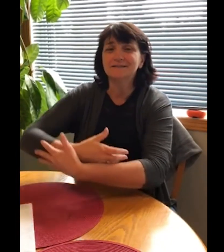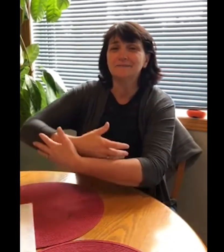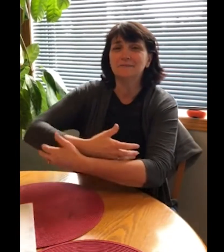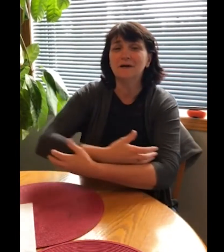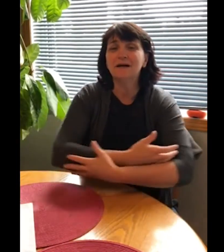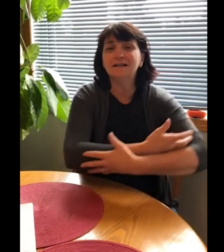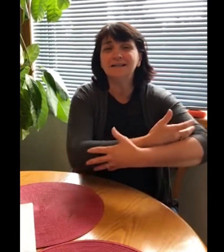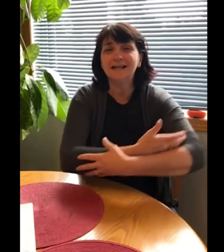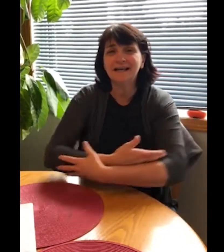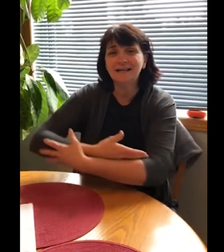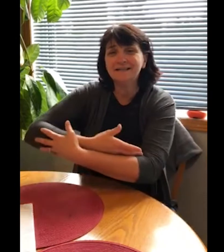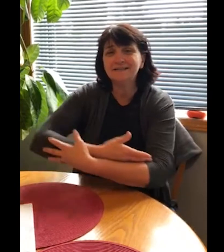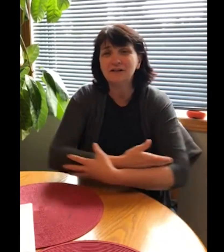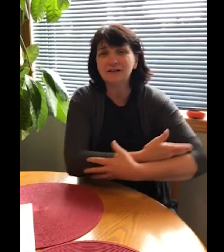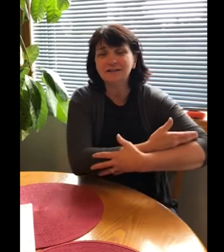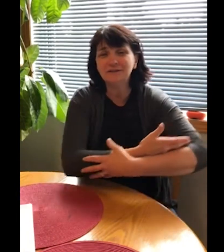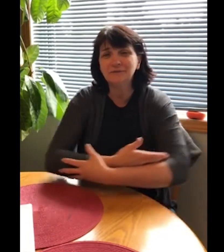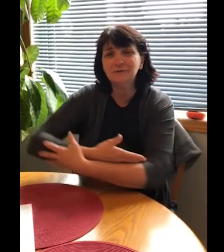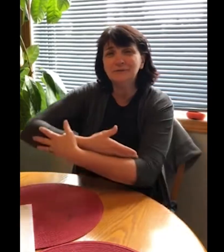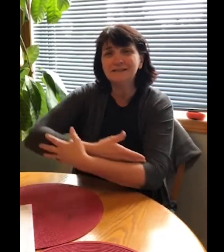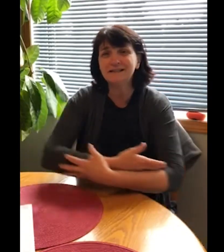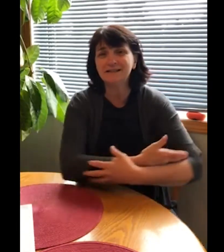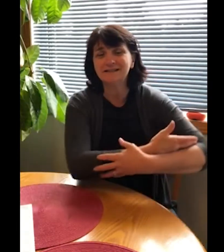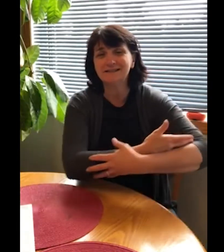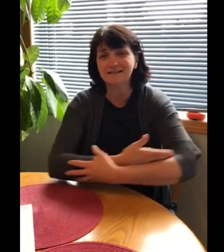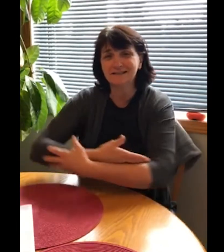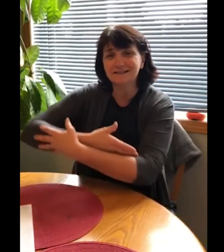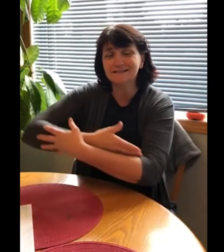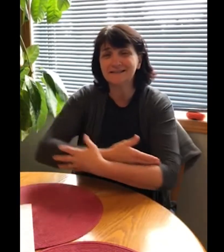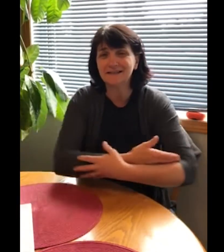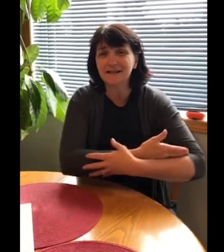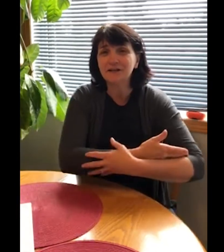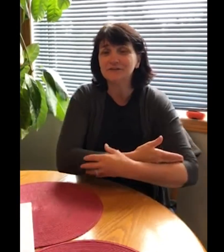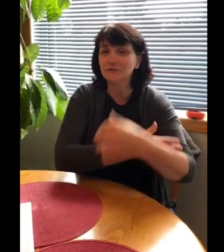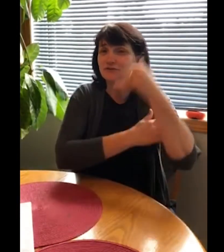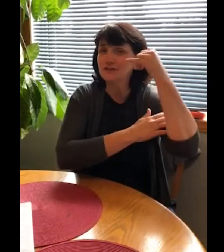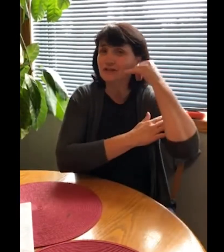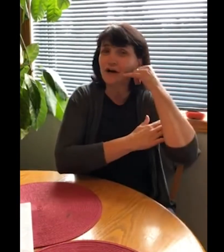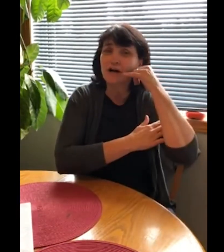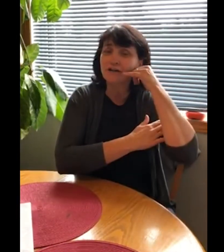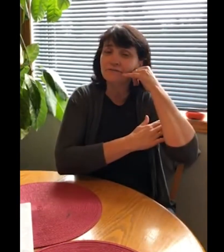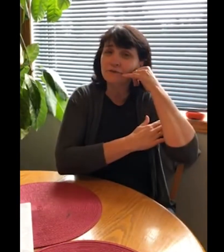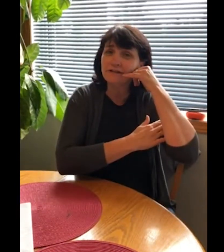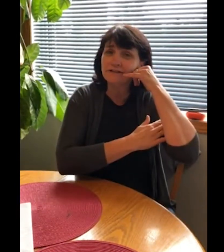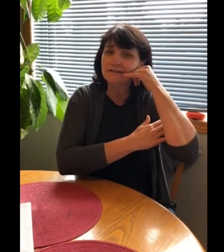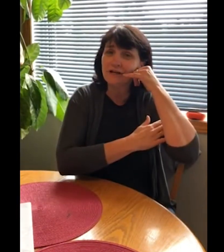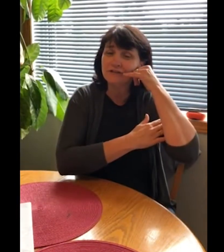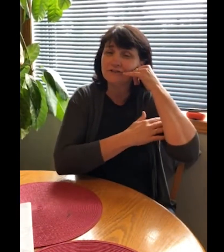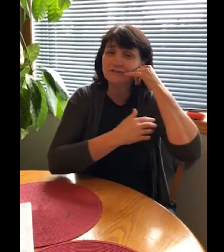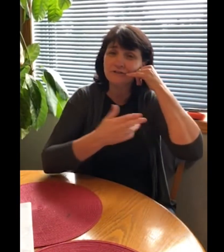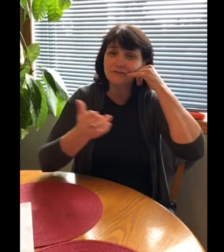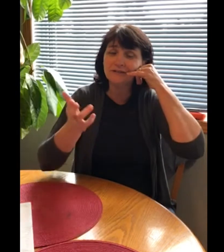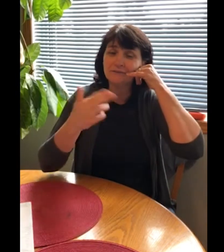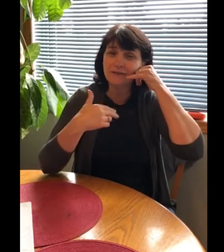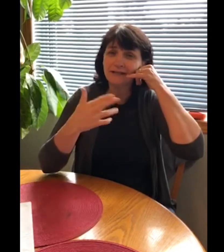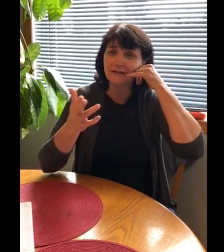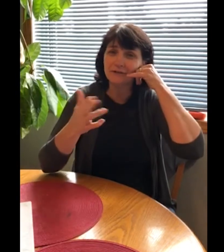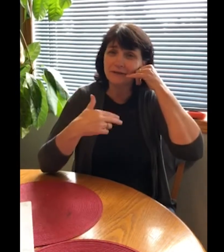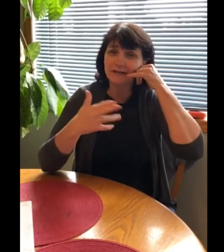Molly had a dolly who was sick, sick, sick. So she called for the doctor to come quick, quick,